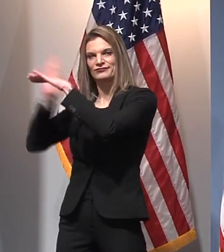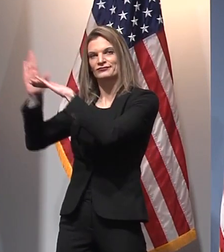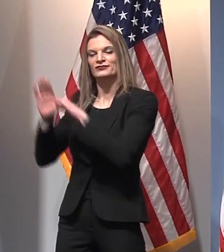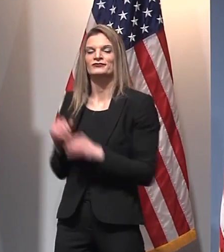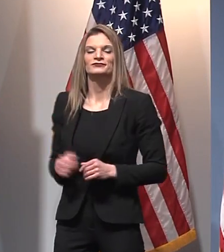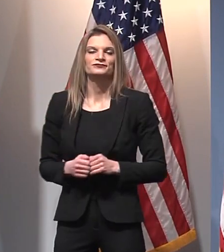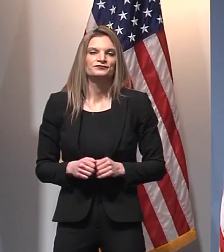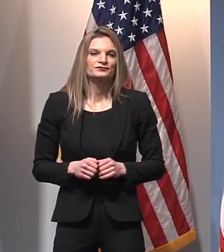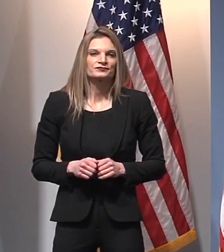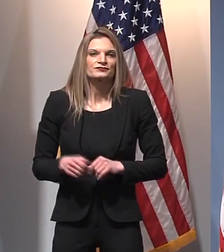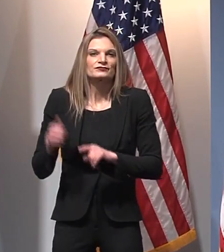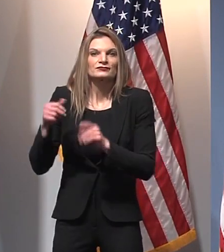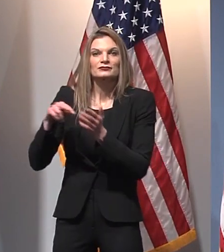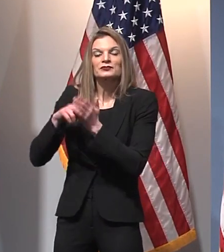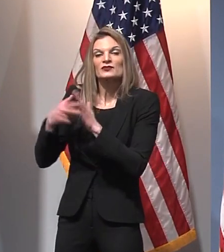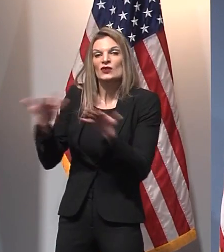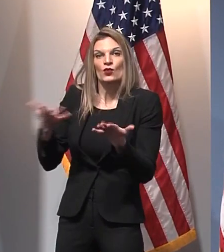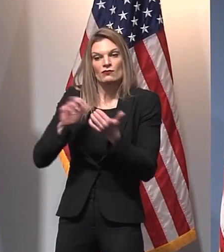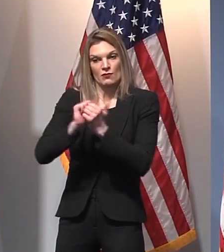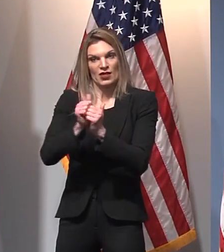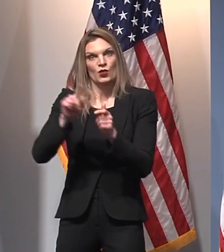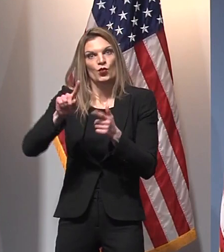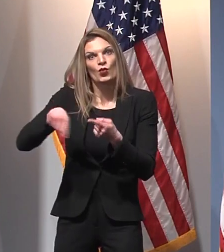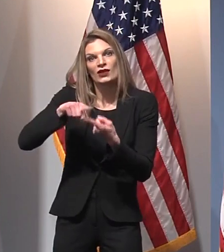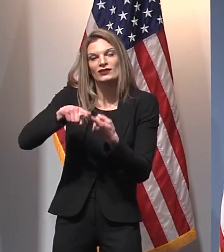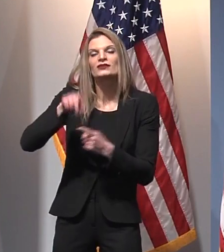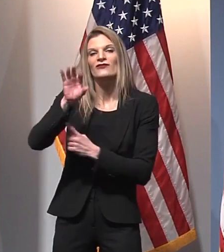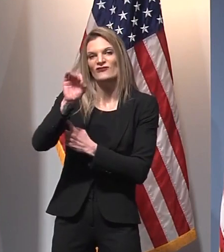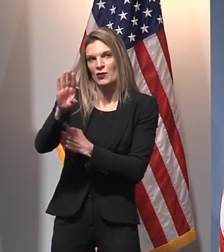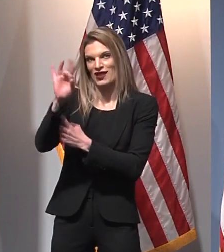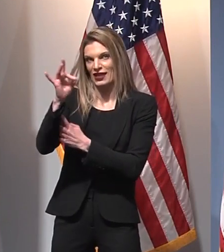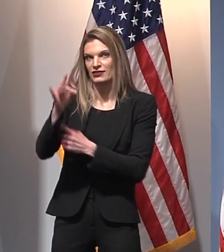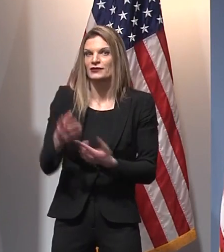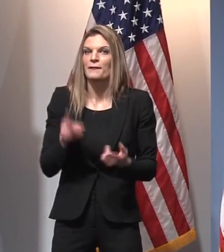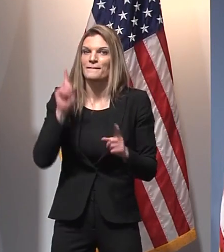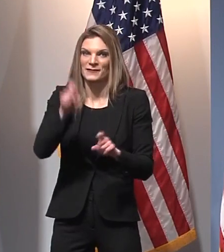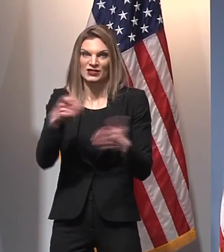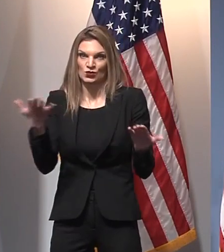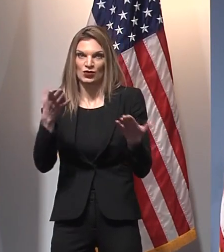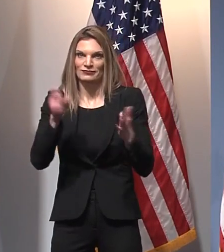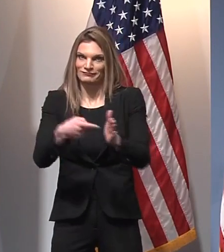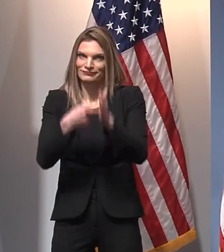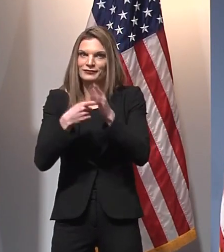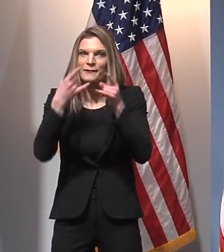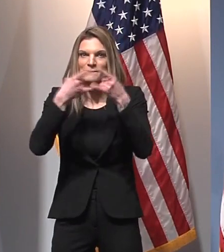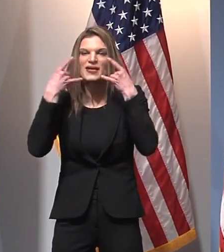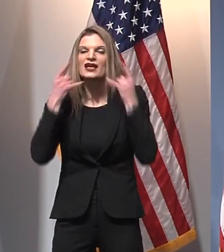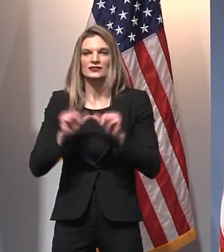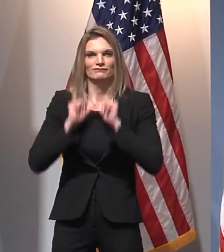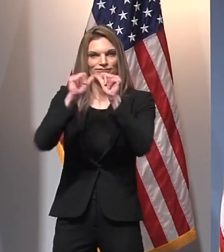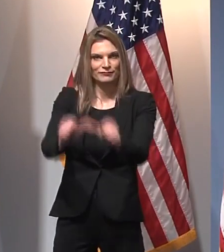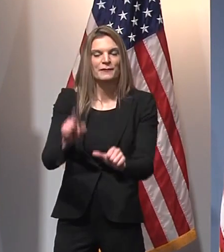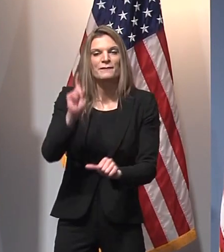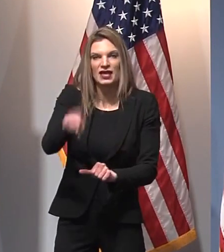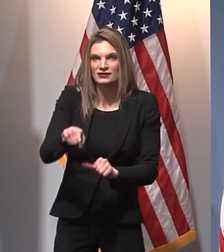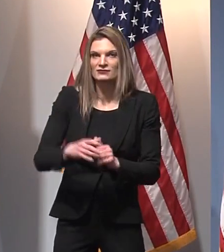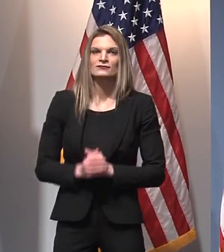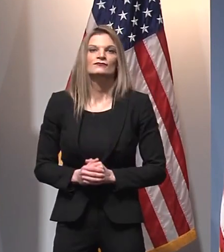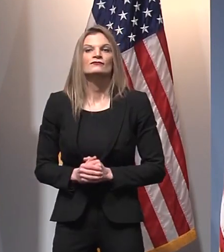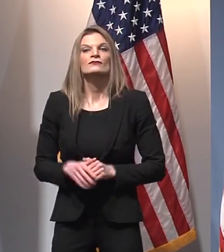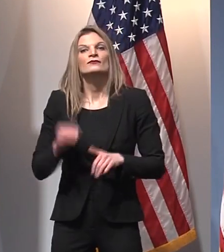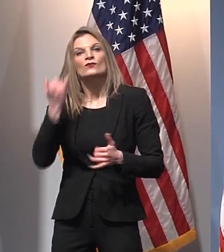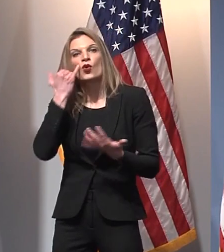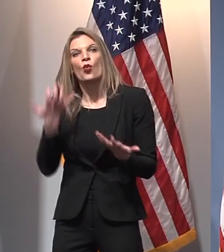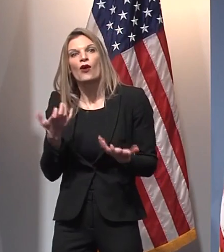teams to begin in-person practice on Monday, February 8th, as long as masks are worn at all times. Teams can also compete in-person